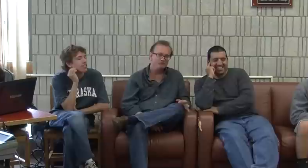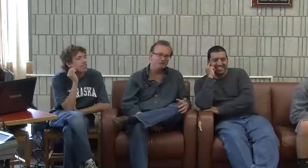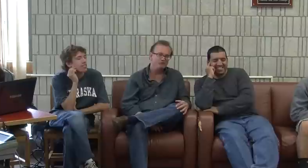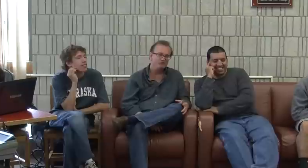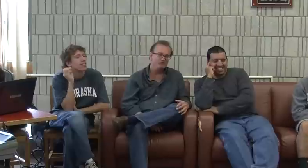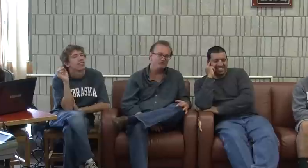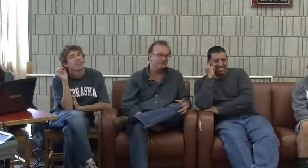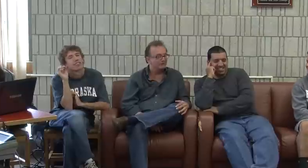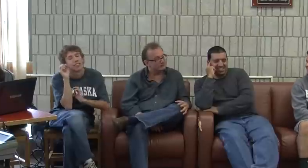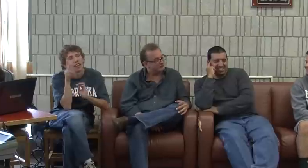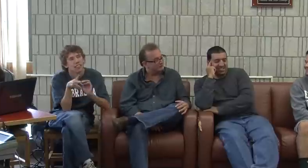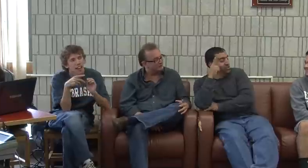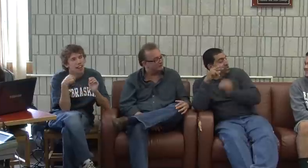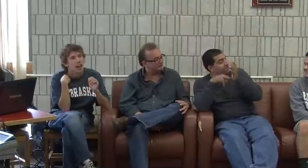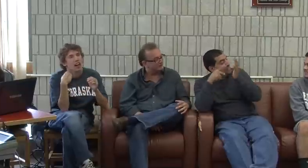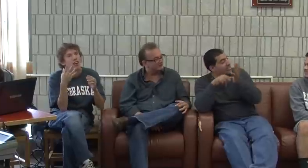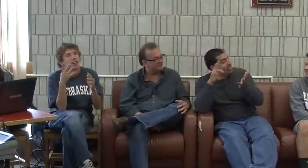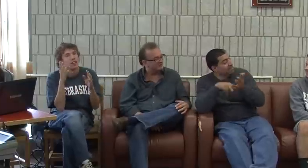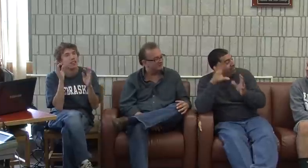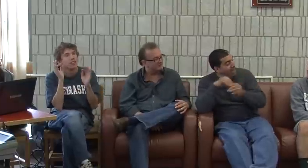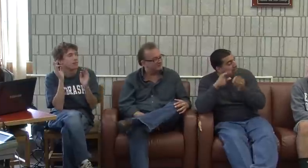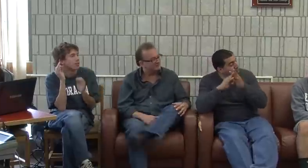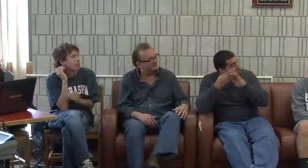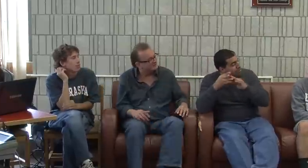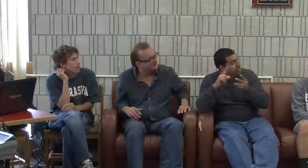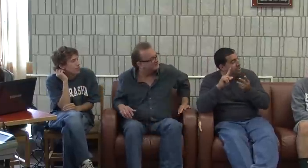What do you think about that? What do well, I...